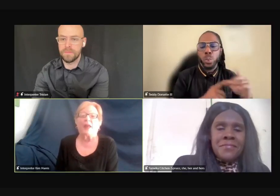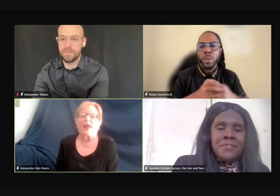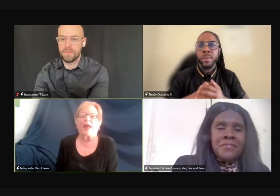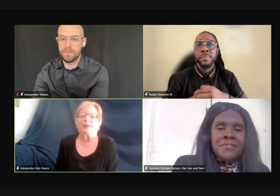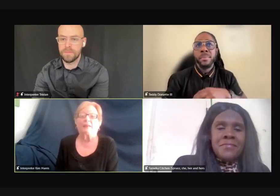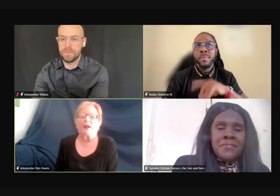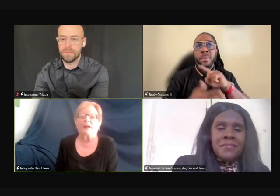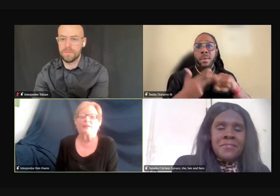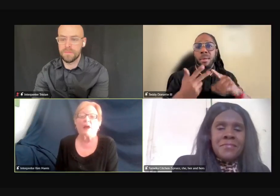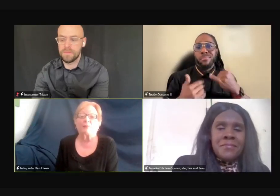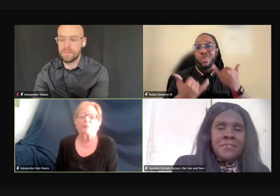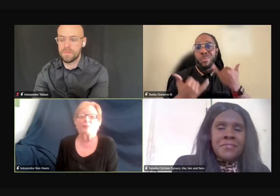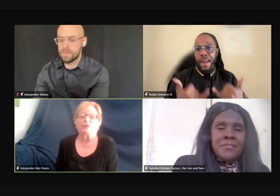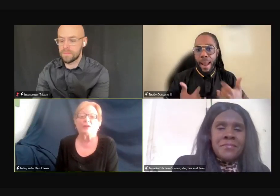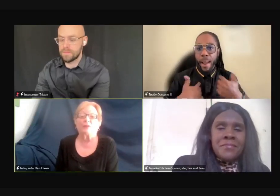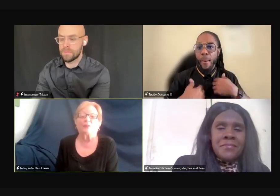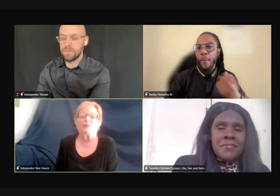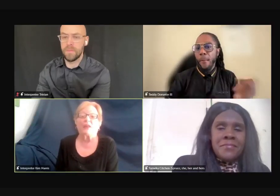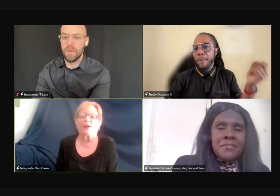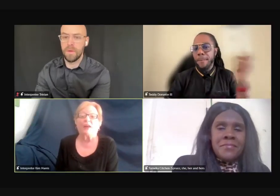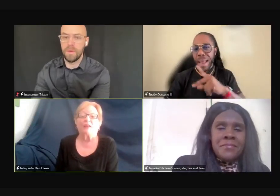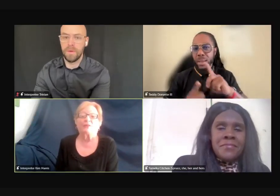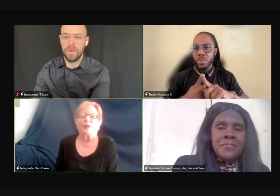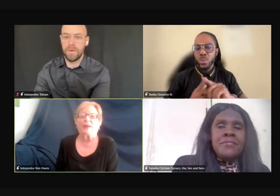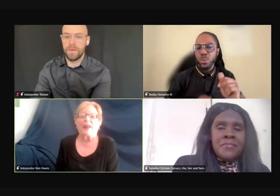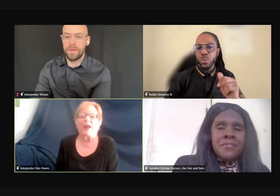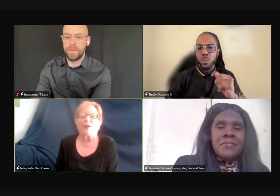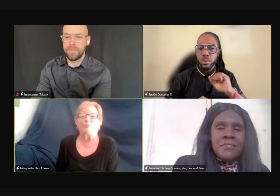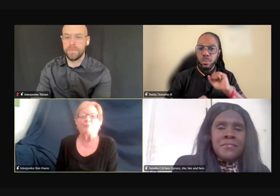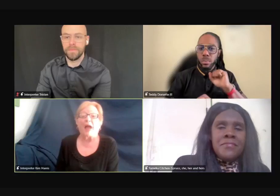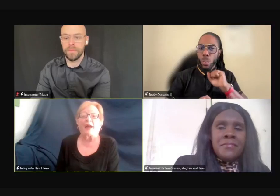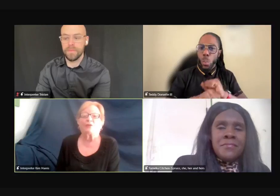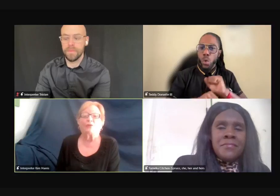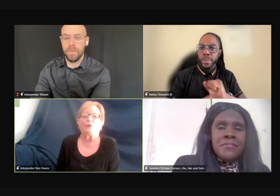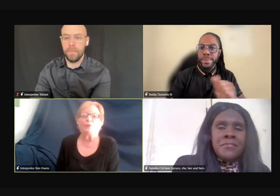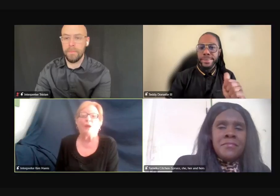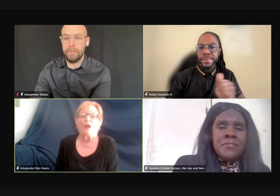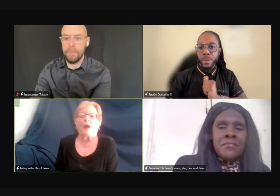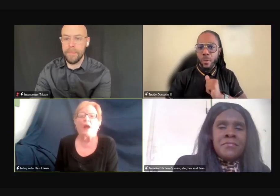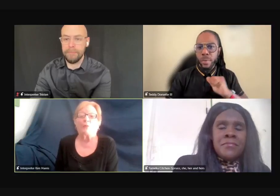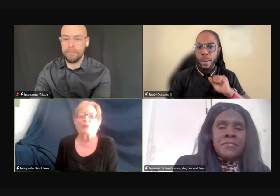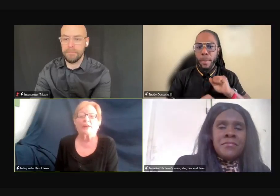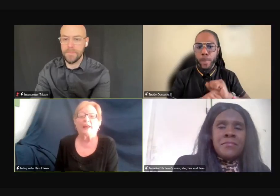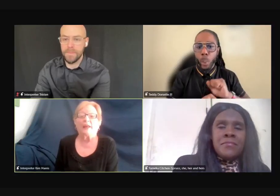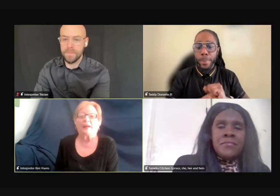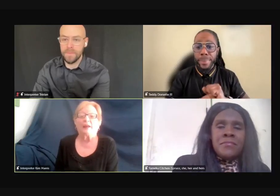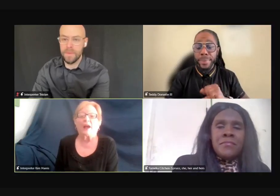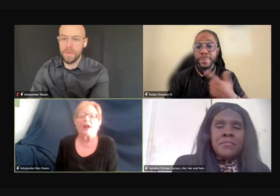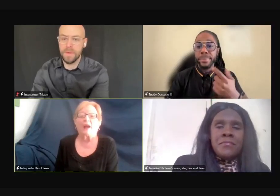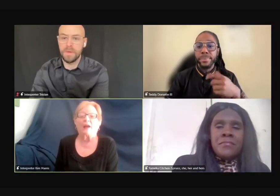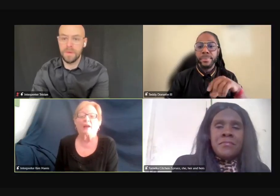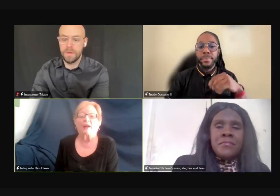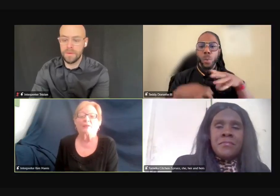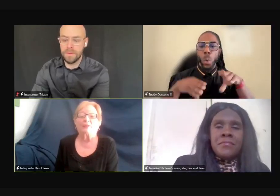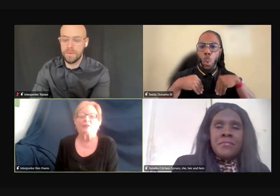person and the opportunity was there. So right now I'm back to working